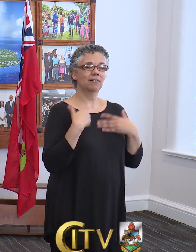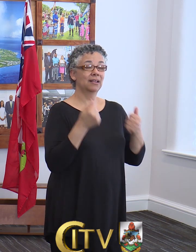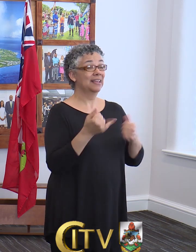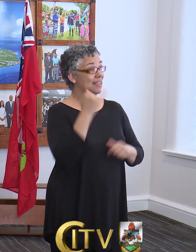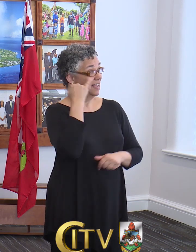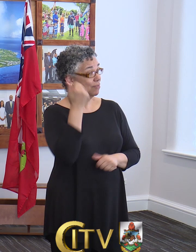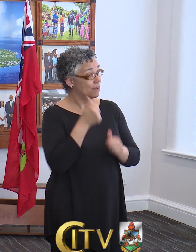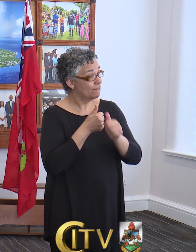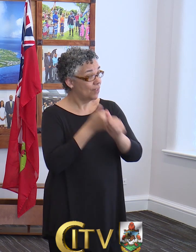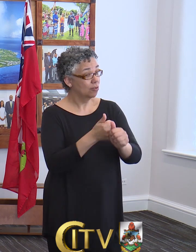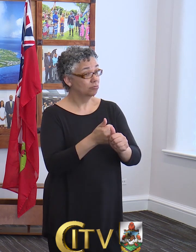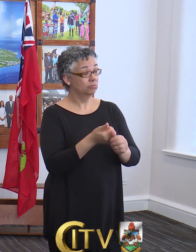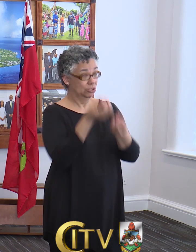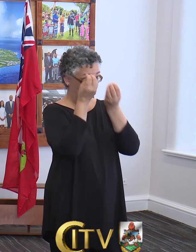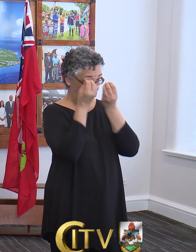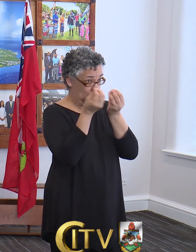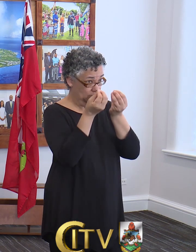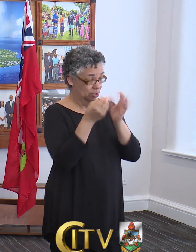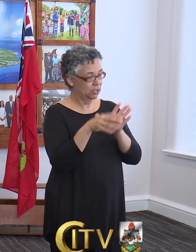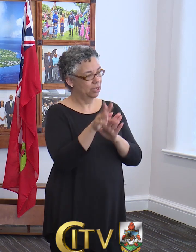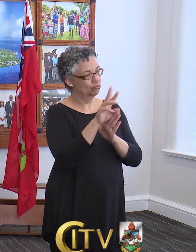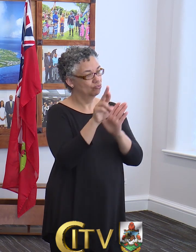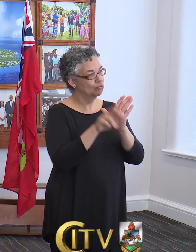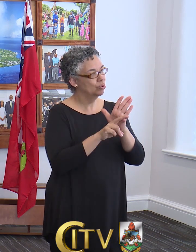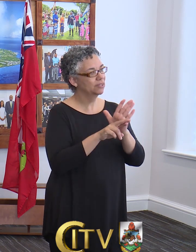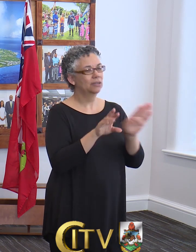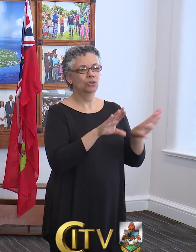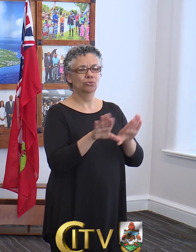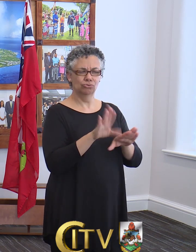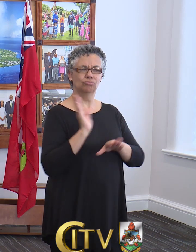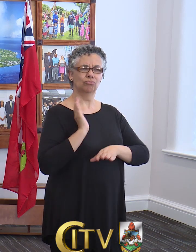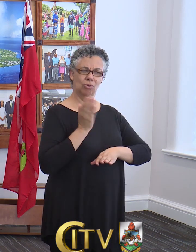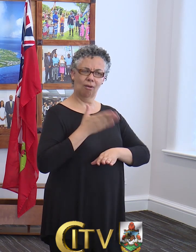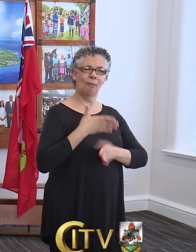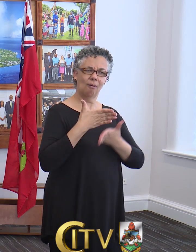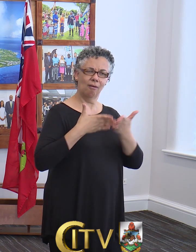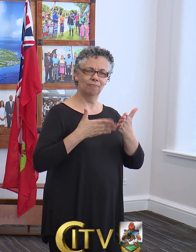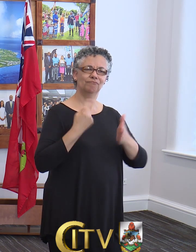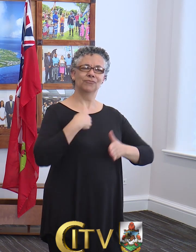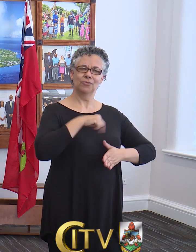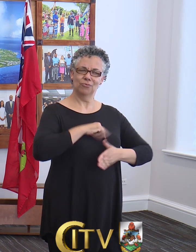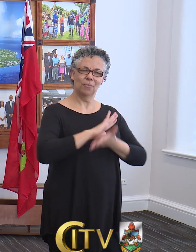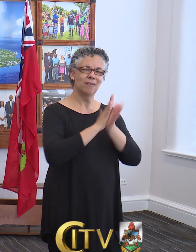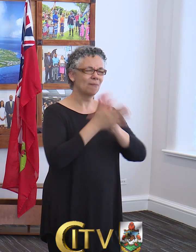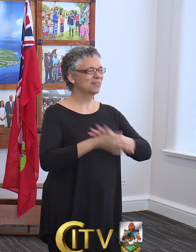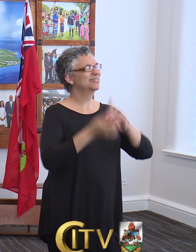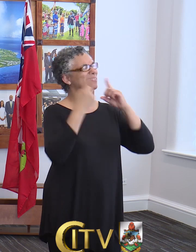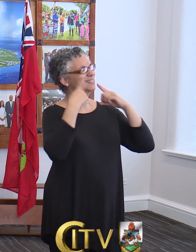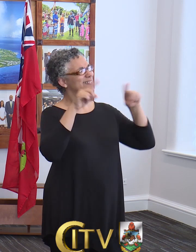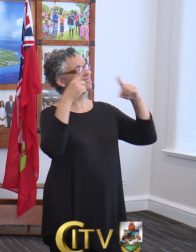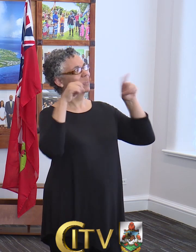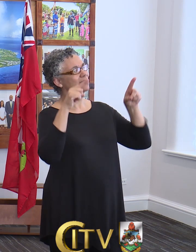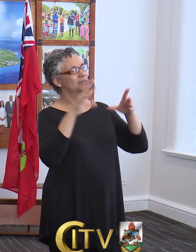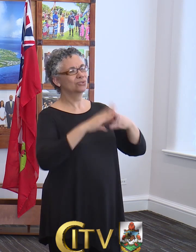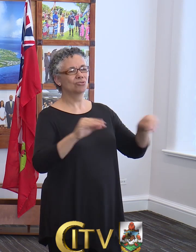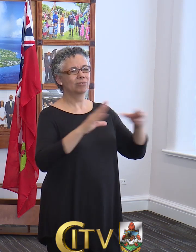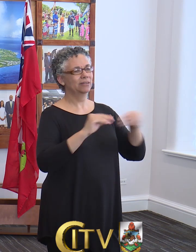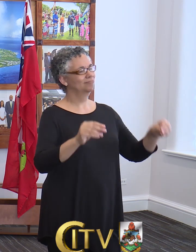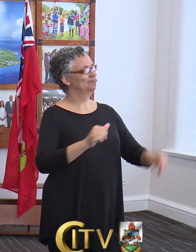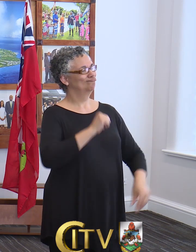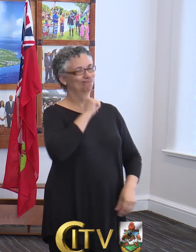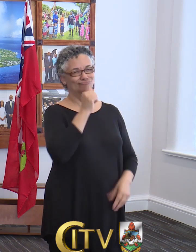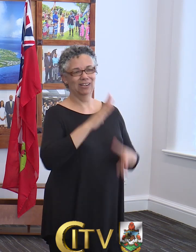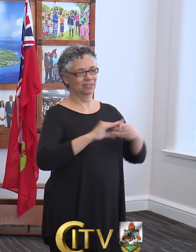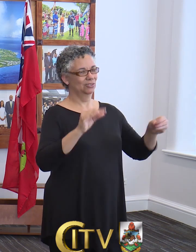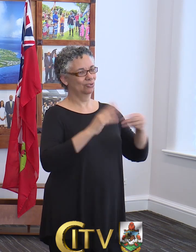rules, if we all do our part, we can make sure that we are a success story and not a story that is covered for the wrong